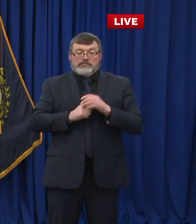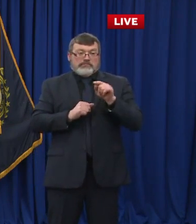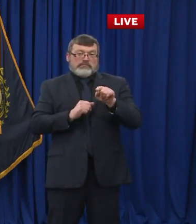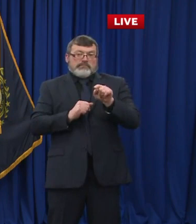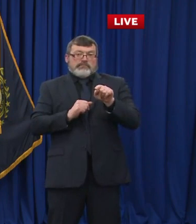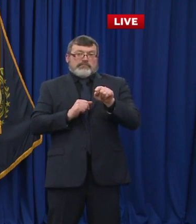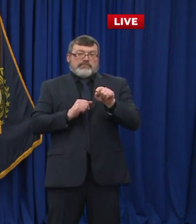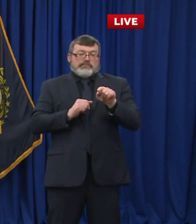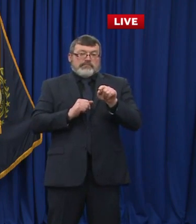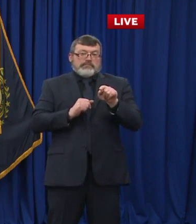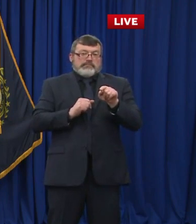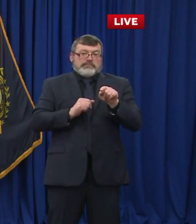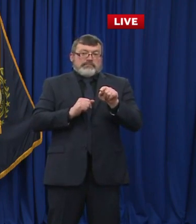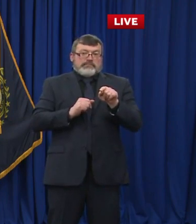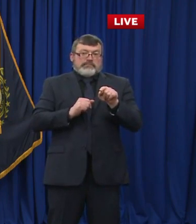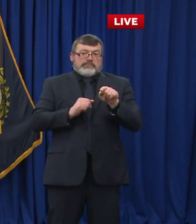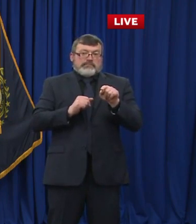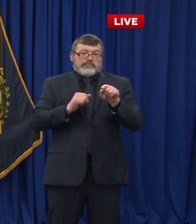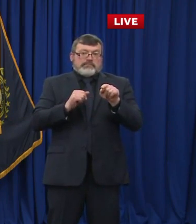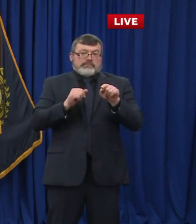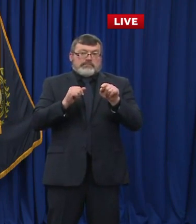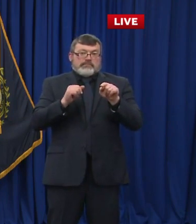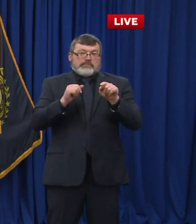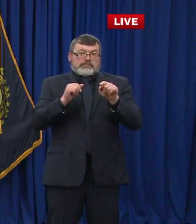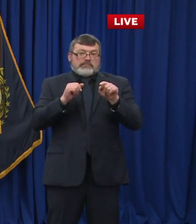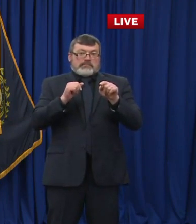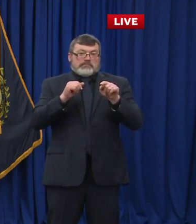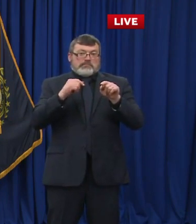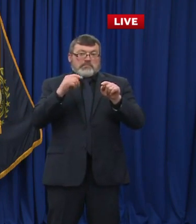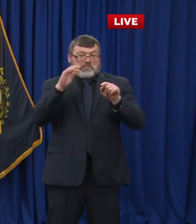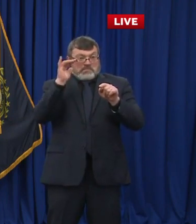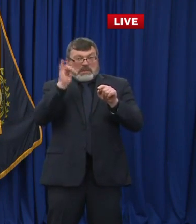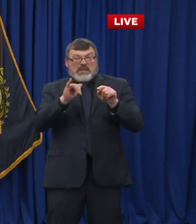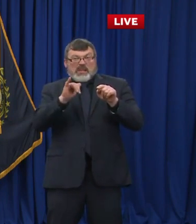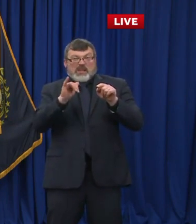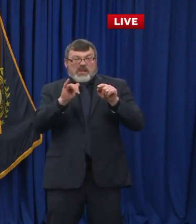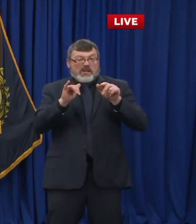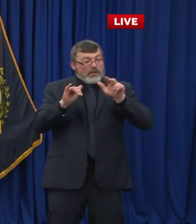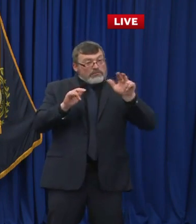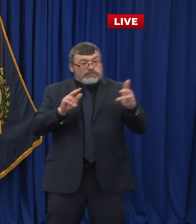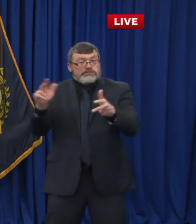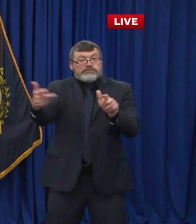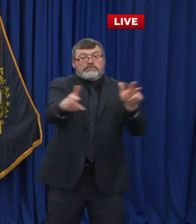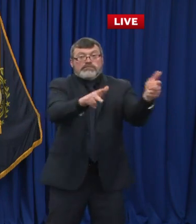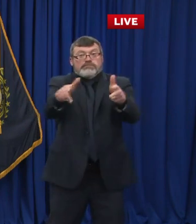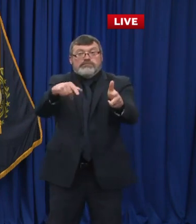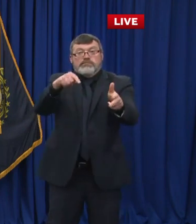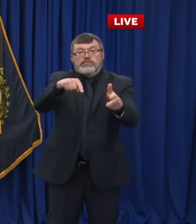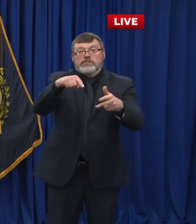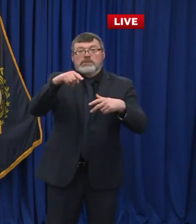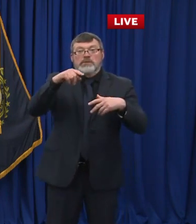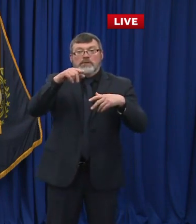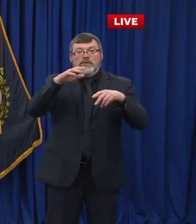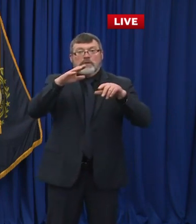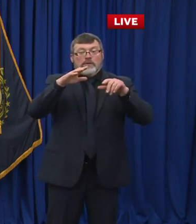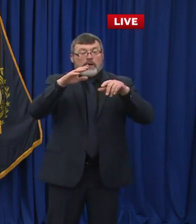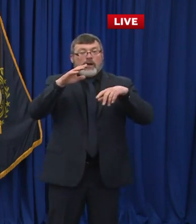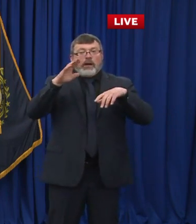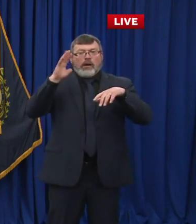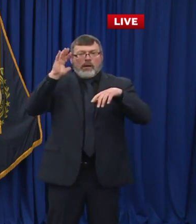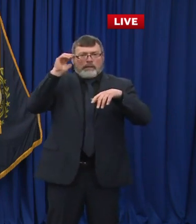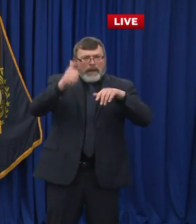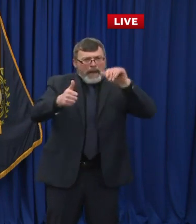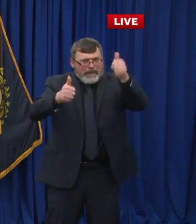4400 doses of vaccine, which is about 71% of all the vaccine that we've allocated to this program to date.